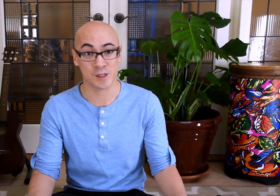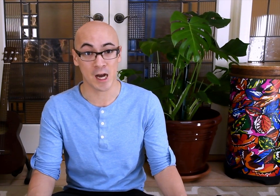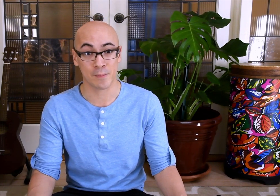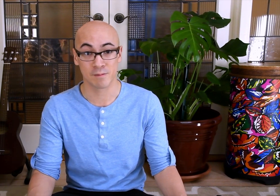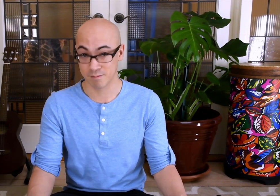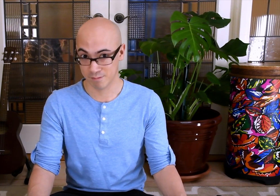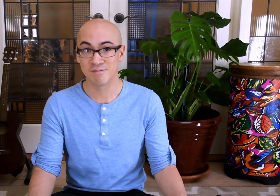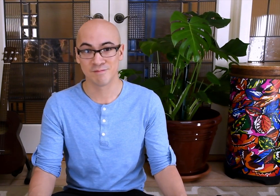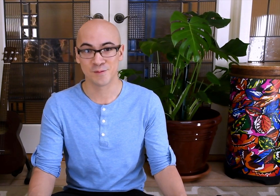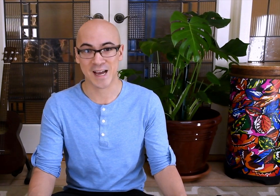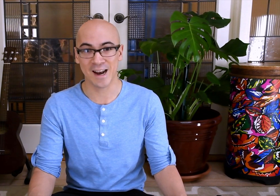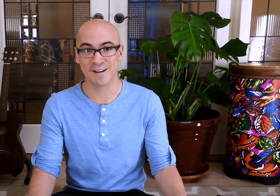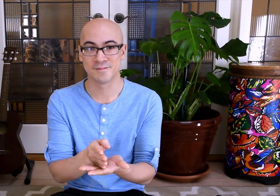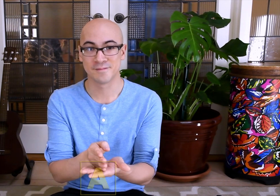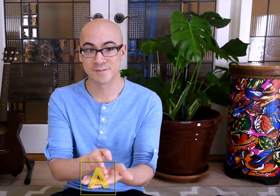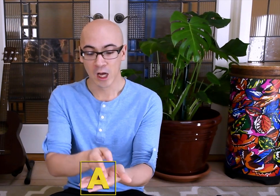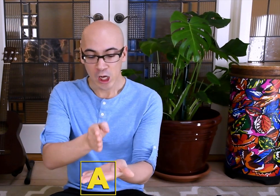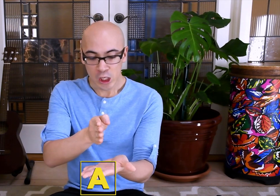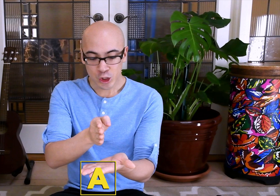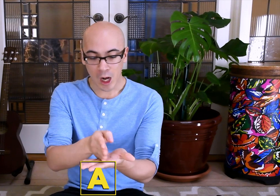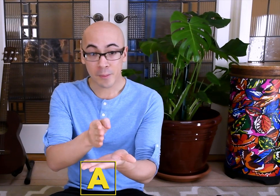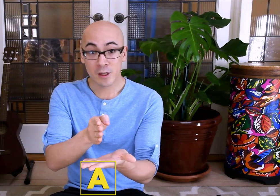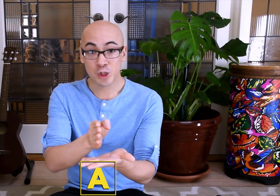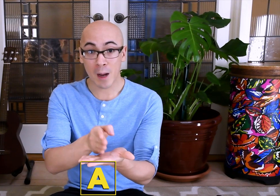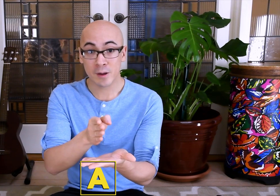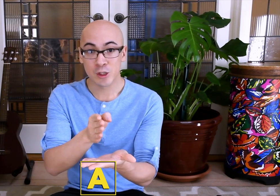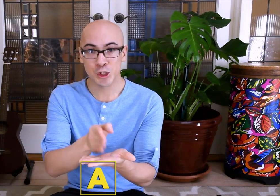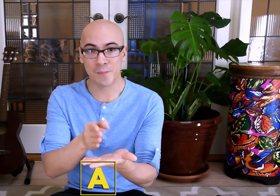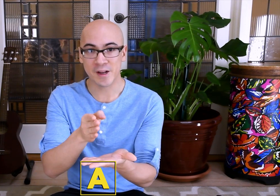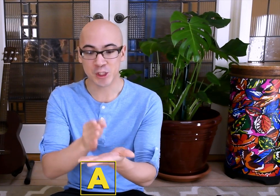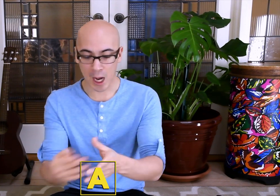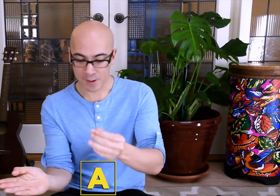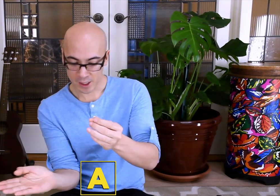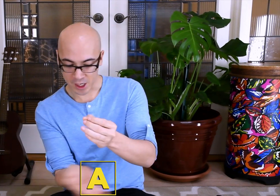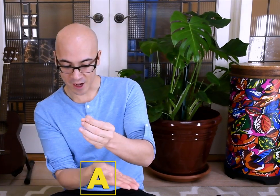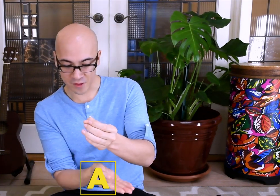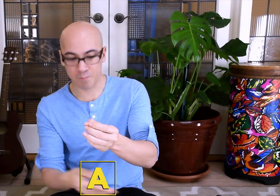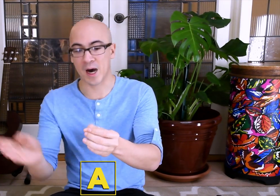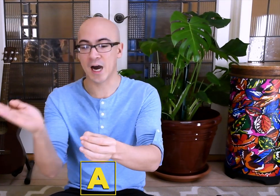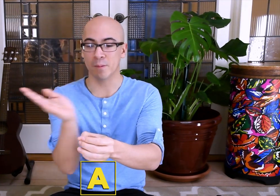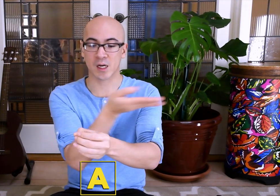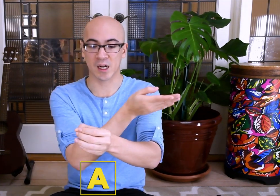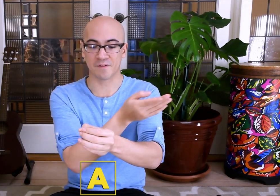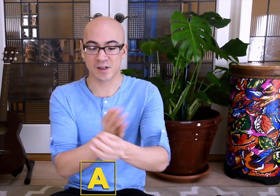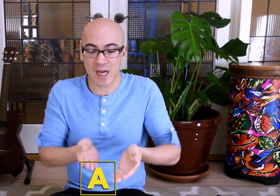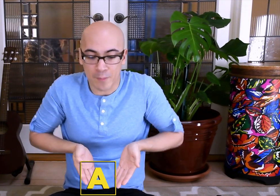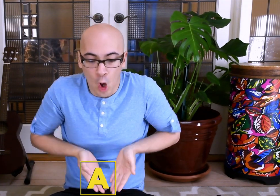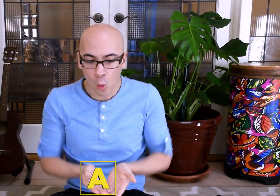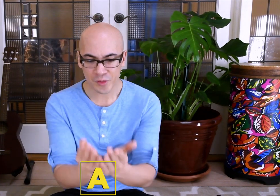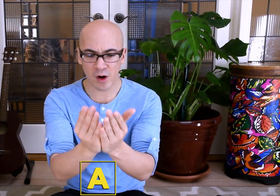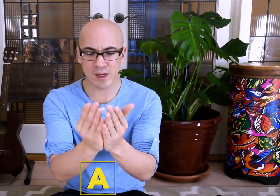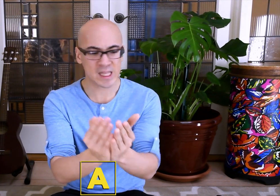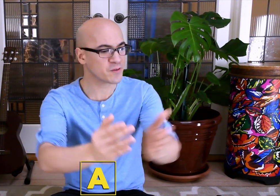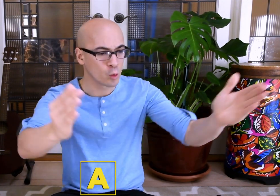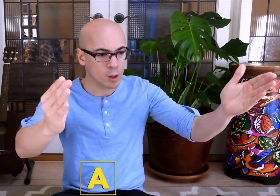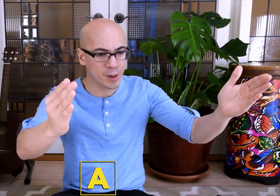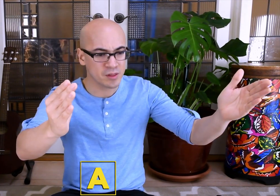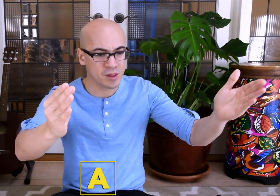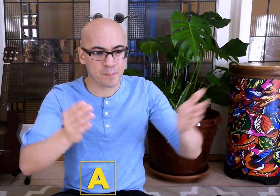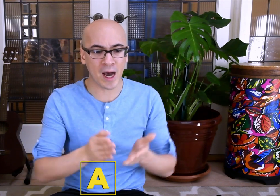chop. You got it? Chop, chop, chippity chop. Cut off the bottom, cut off the top. What there is left, we'll put in the pot.